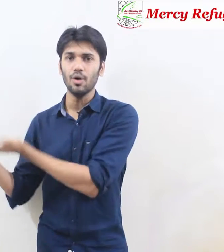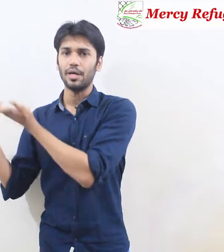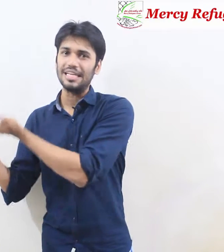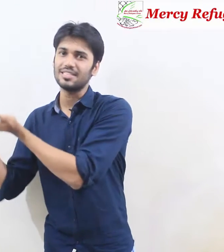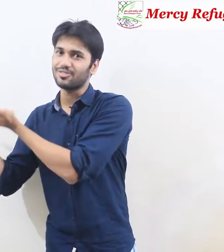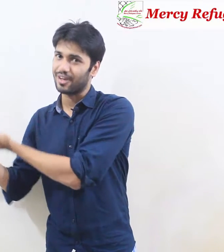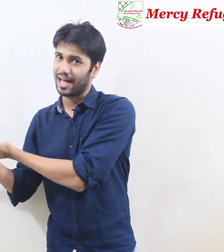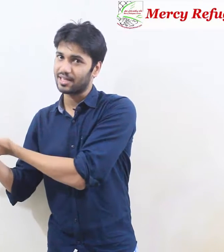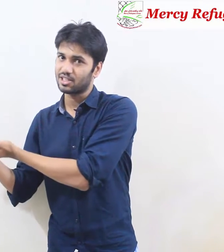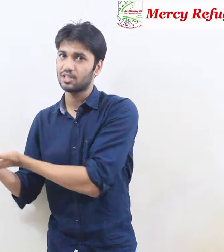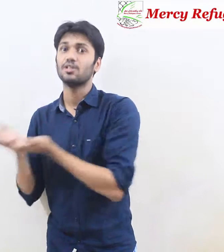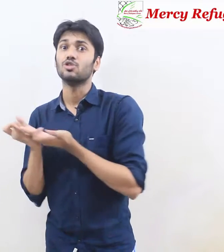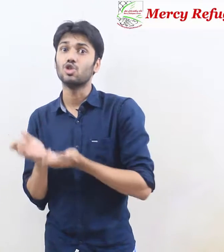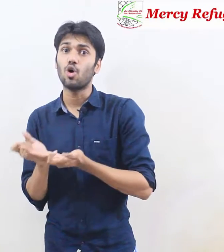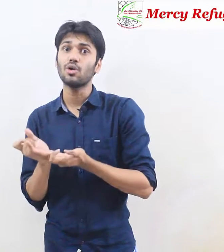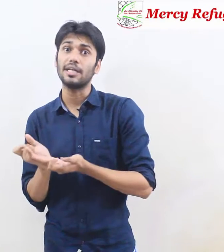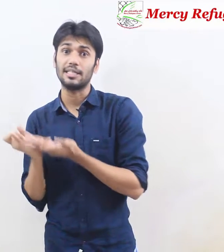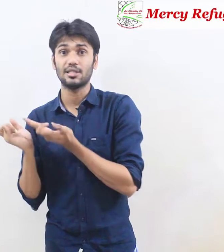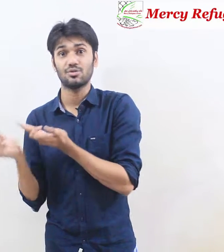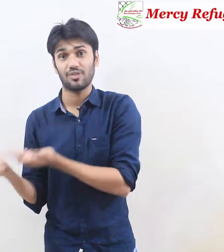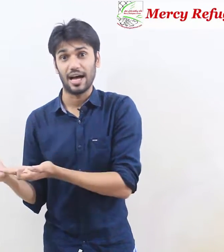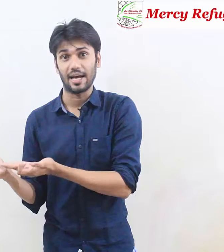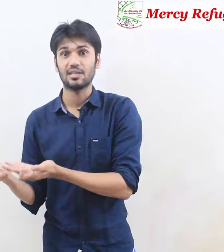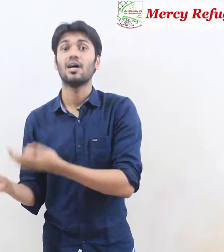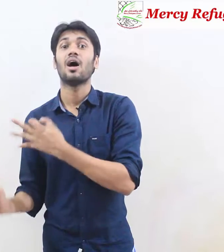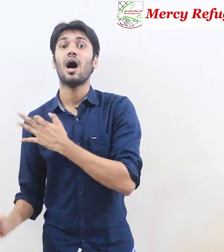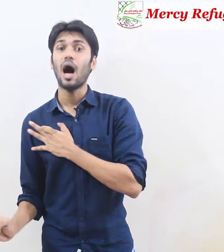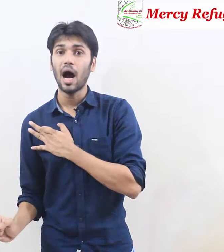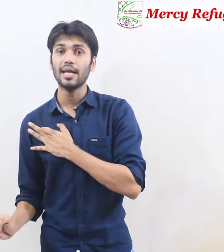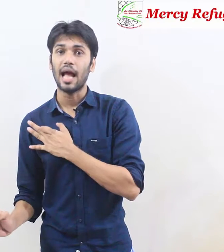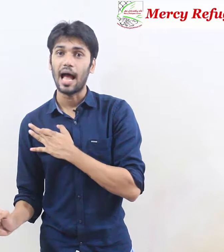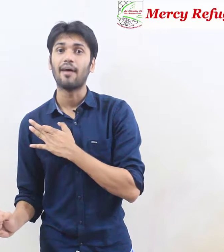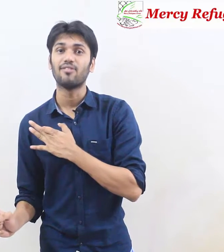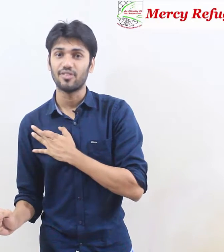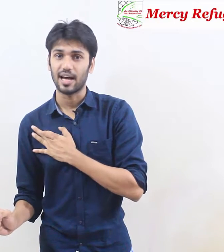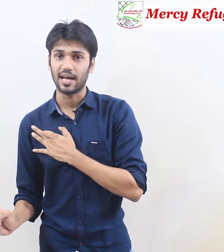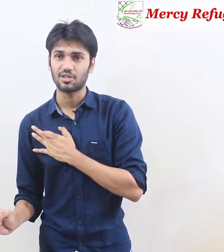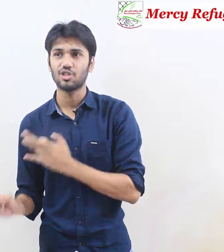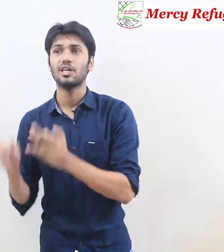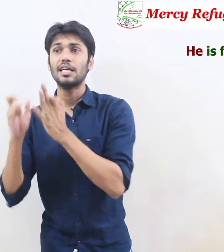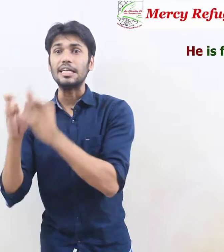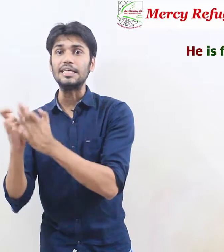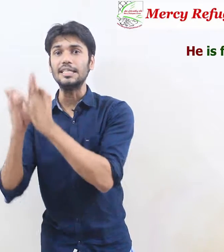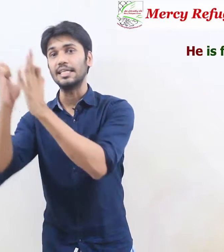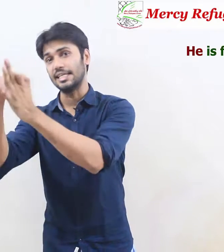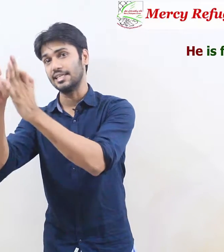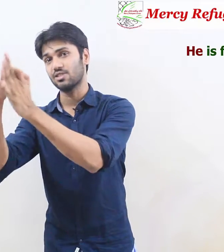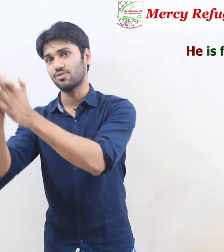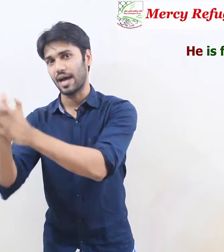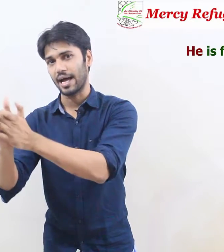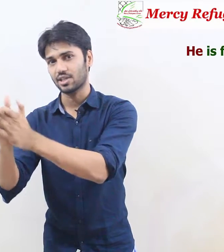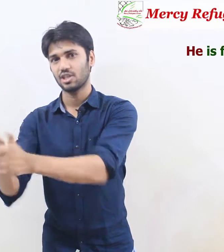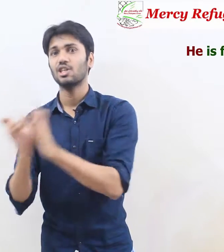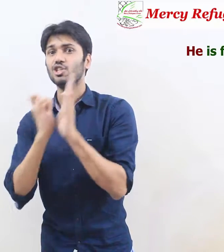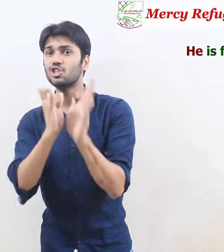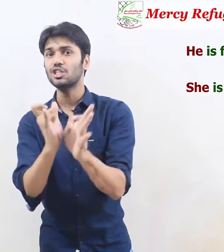is fat John is fat I am fat he is fat she